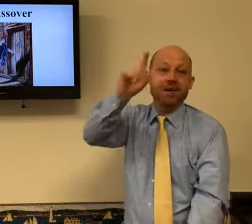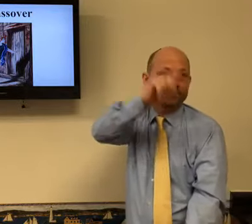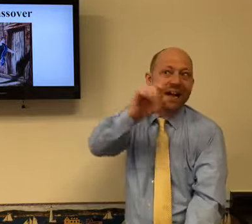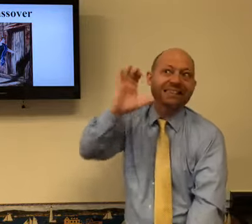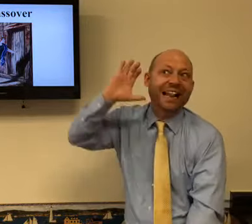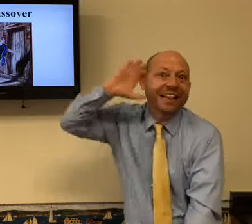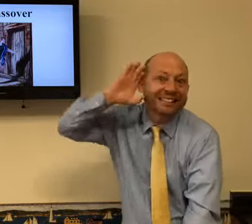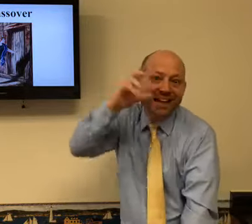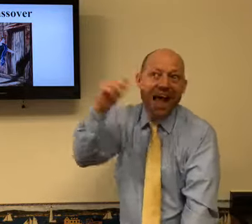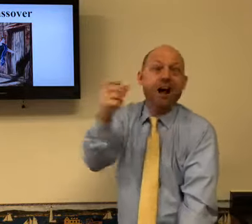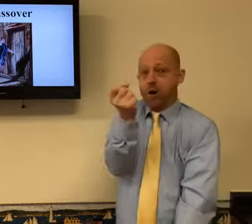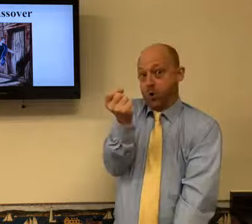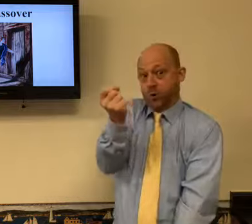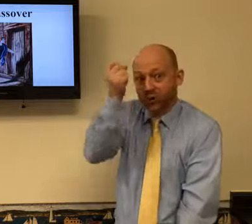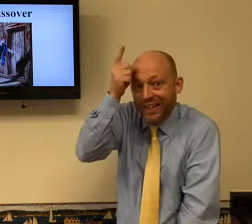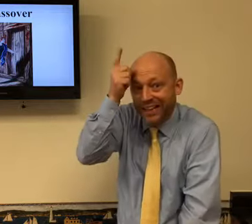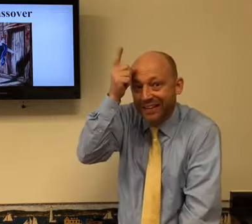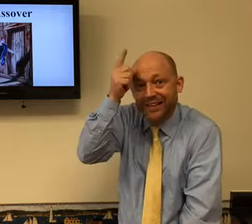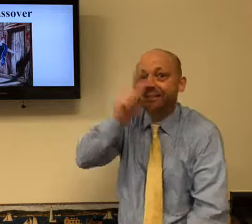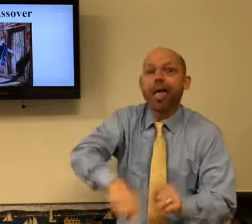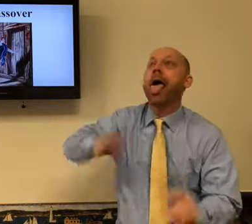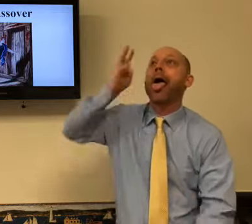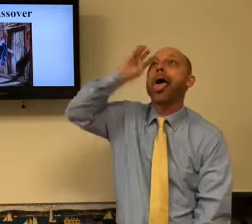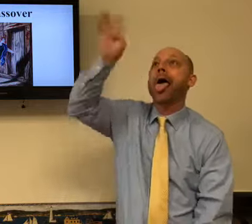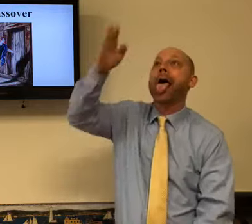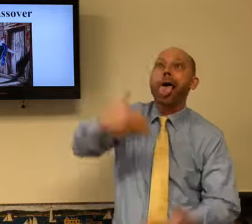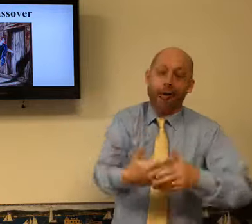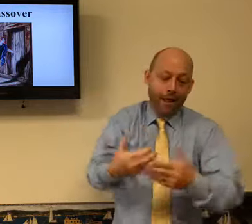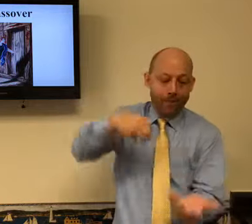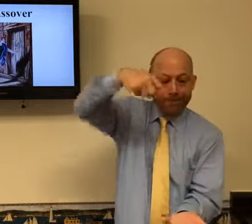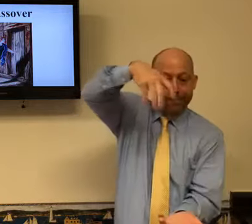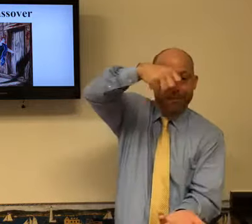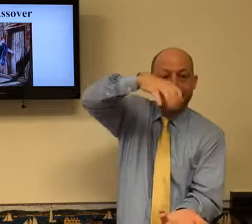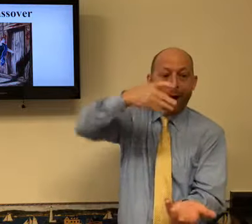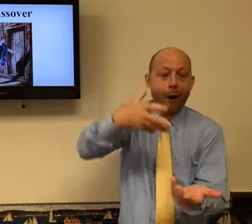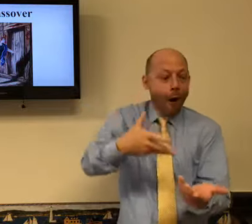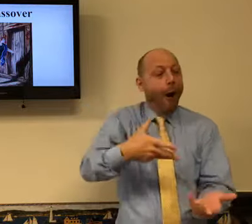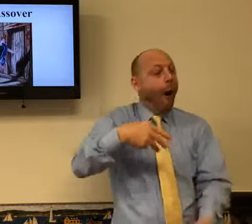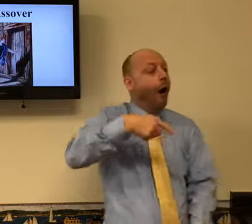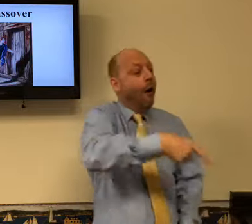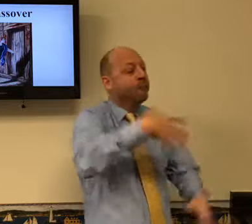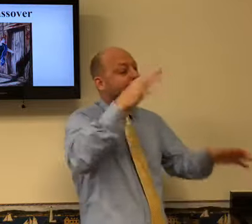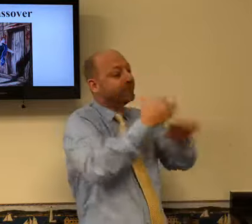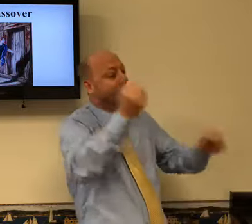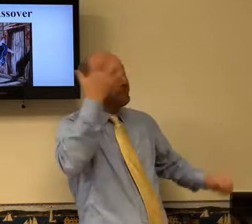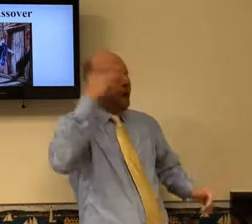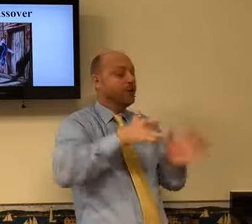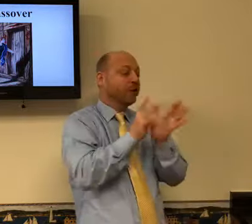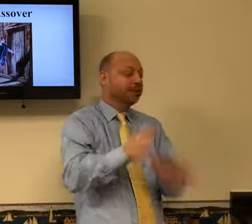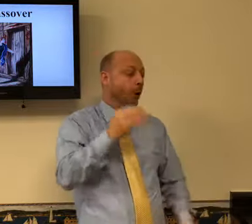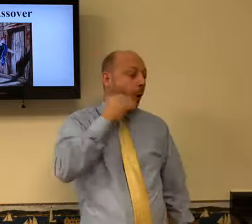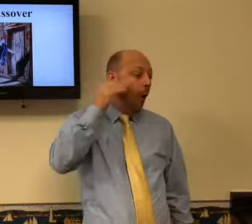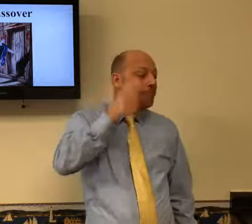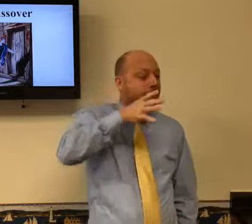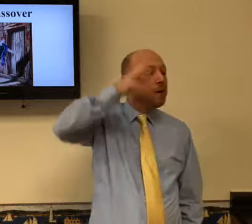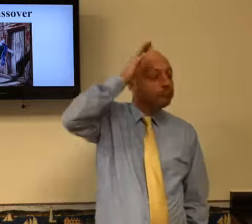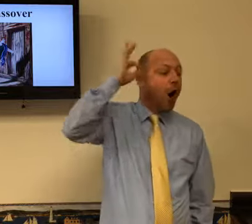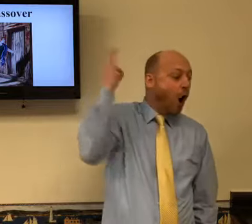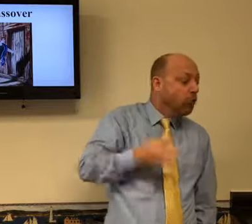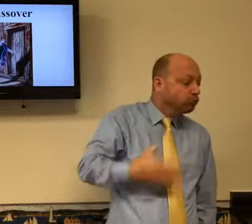Children, the children, they can accept Christ at a young age as soon as they get to understand. May it's not being sprinkled by a priest and